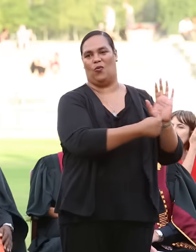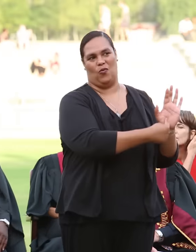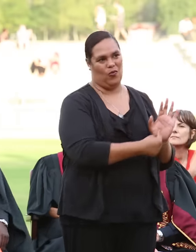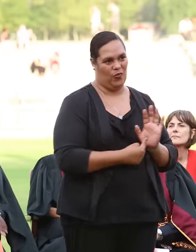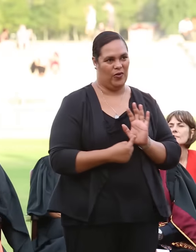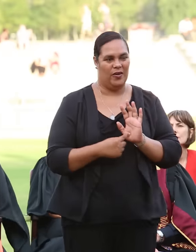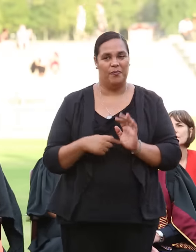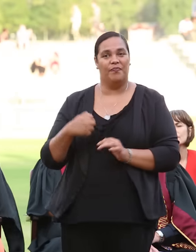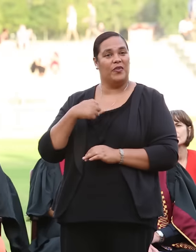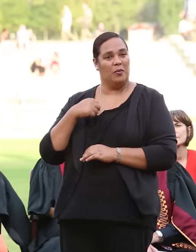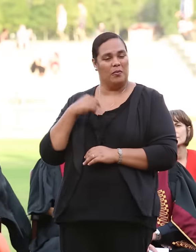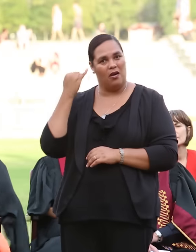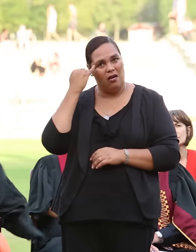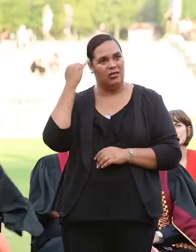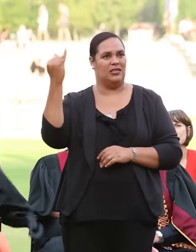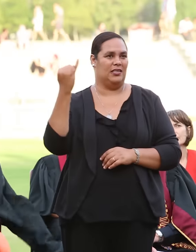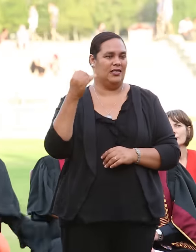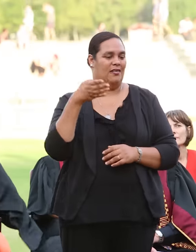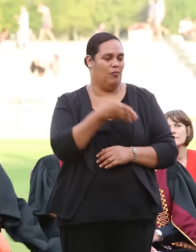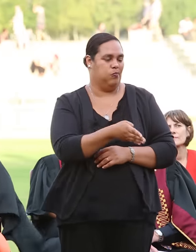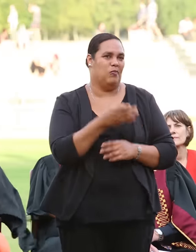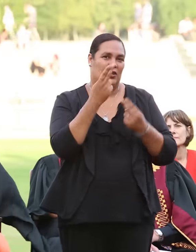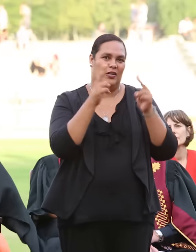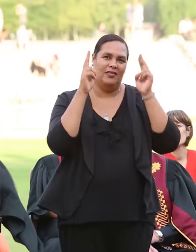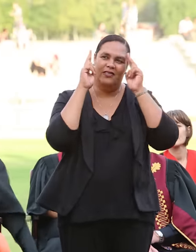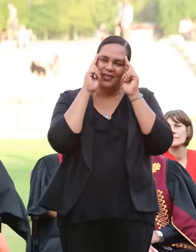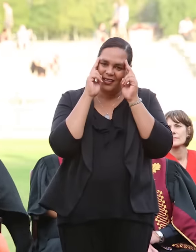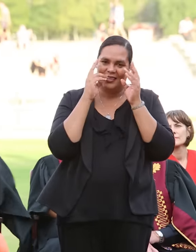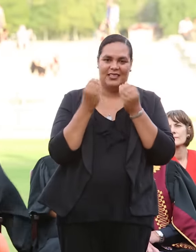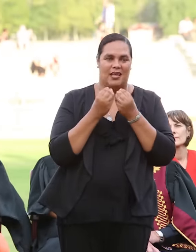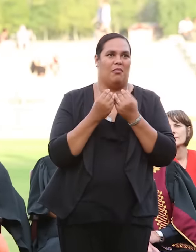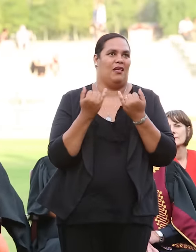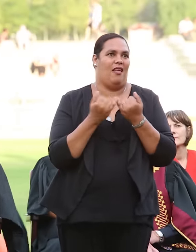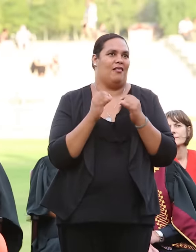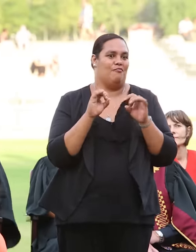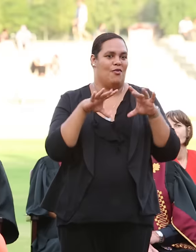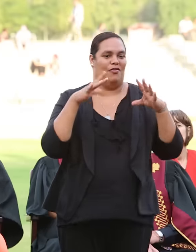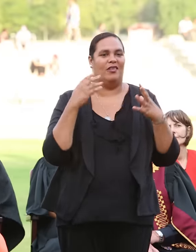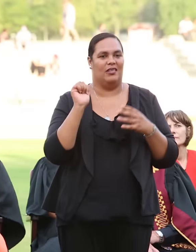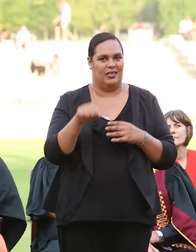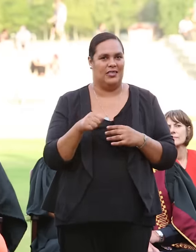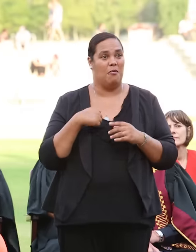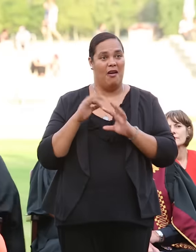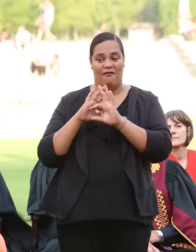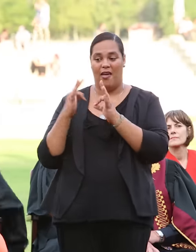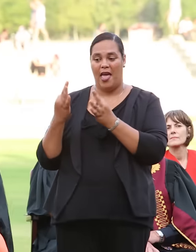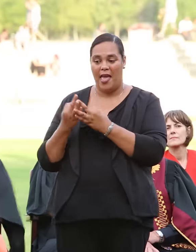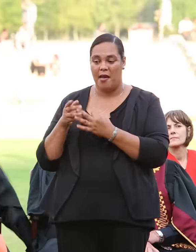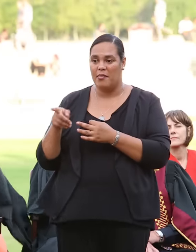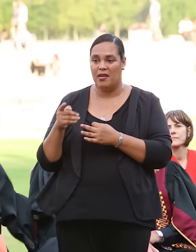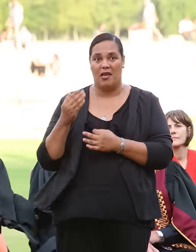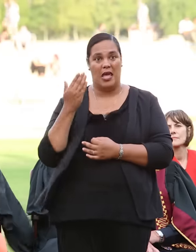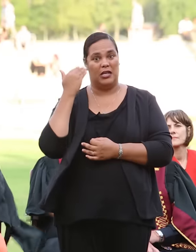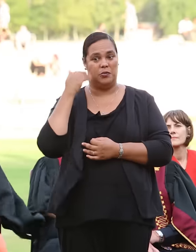For me, the idea of being at university was somewhat of a miracle. I came from a family that it was never